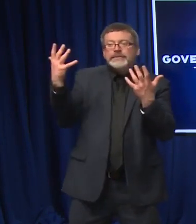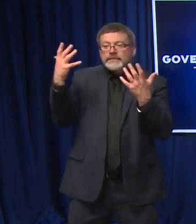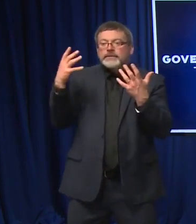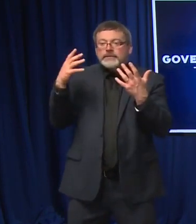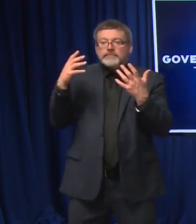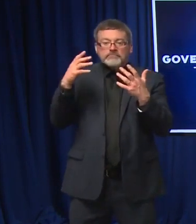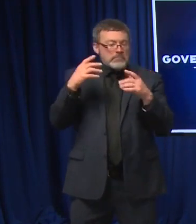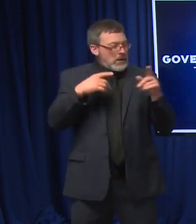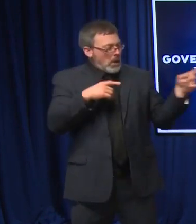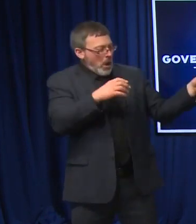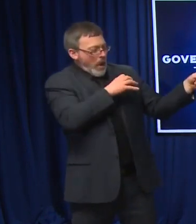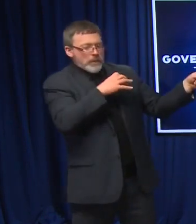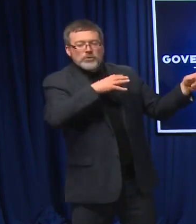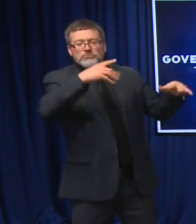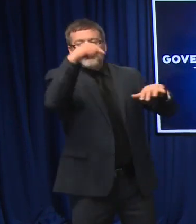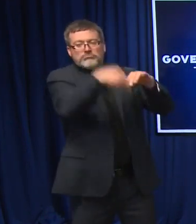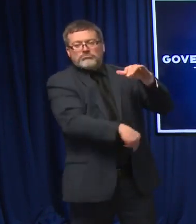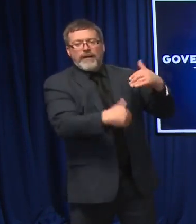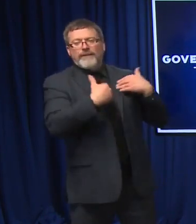charge on a lot of that.